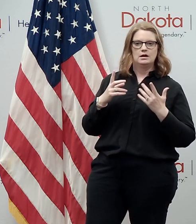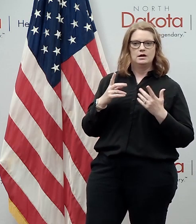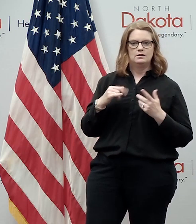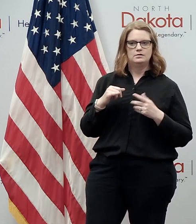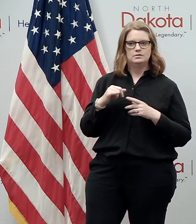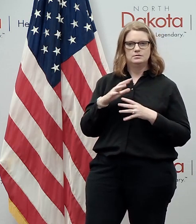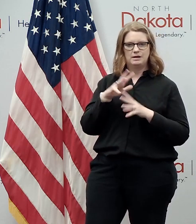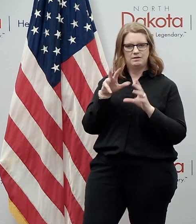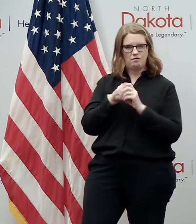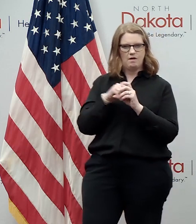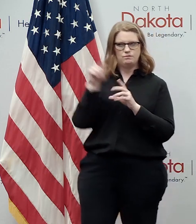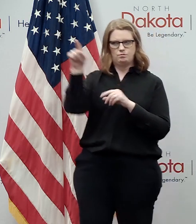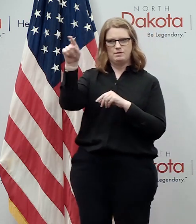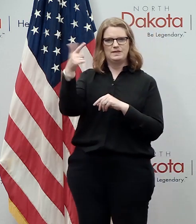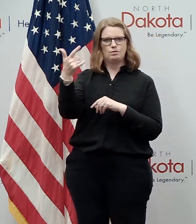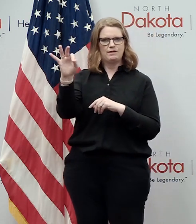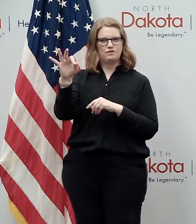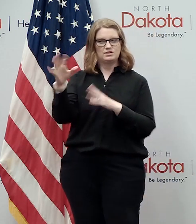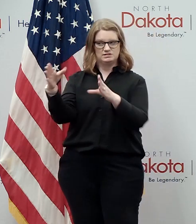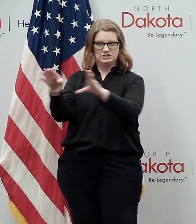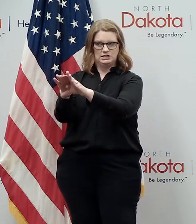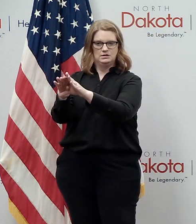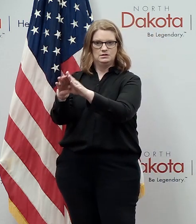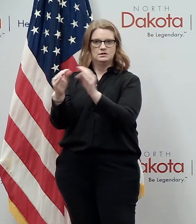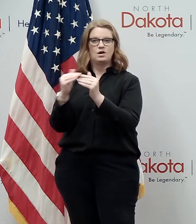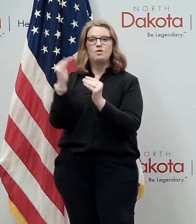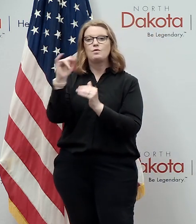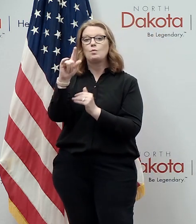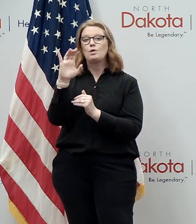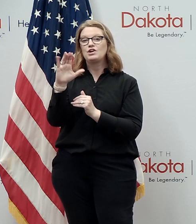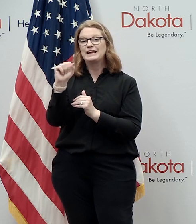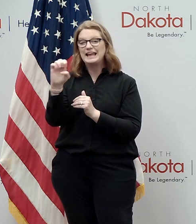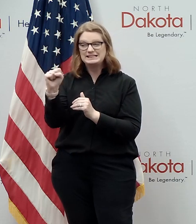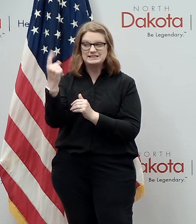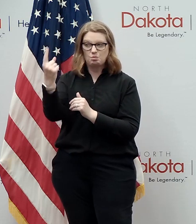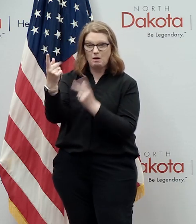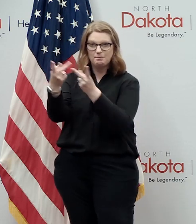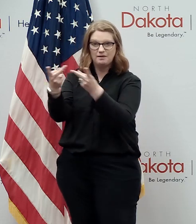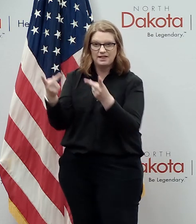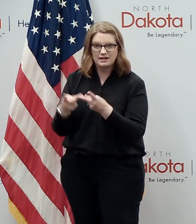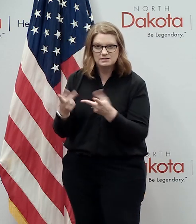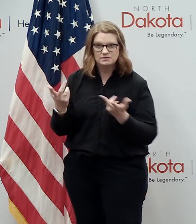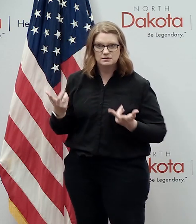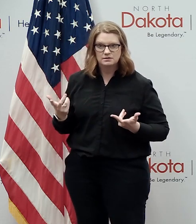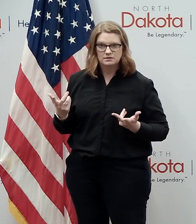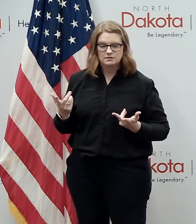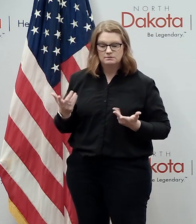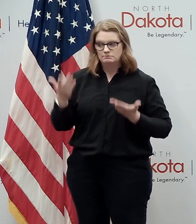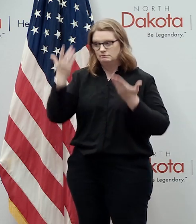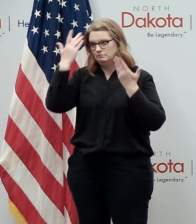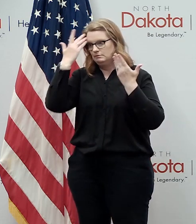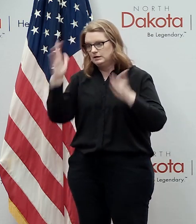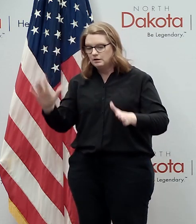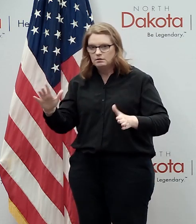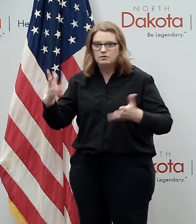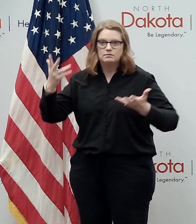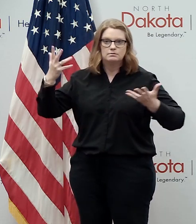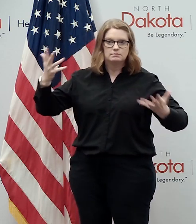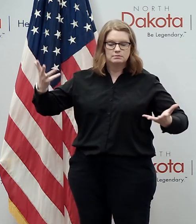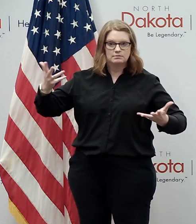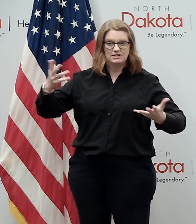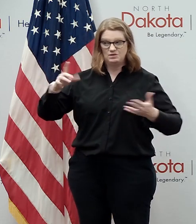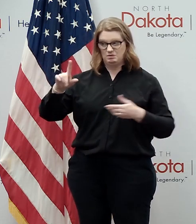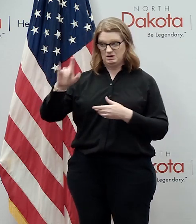uh one in grand forks were shut down i mean we had over 100 cases in a facility and we didn't know everything we were dealing with and we thought that we could